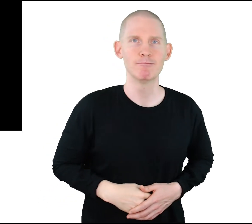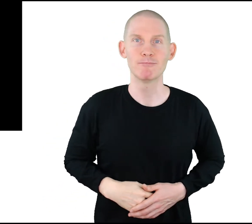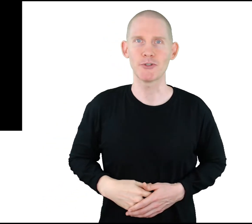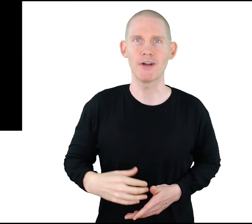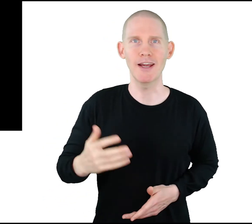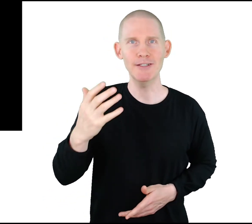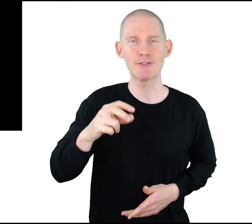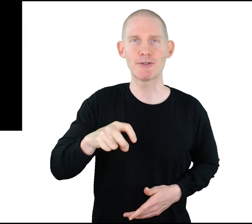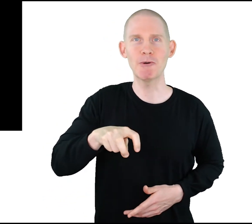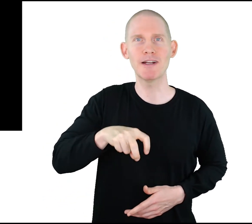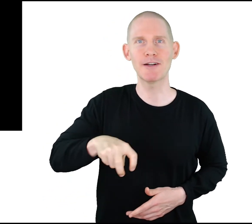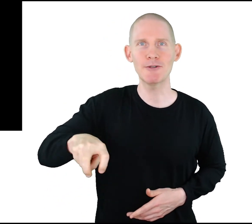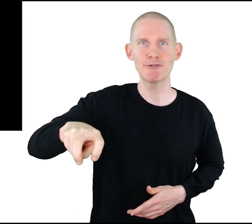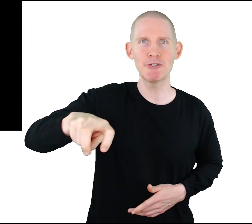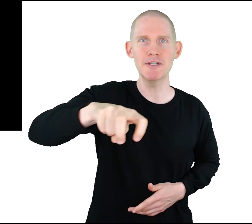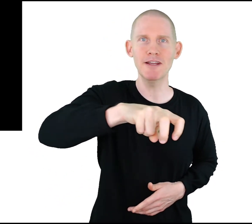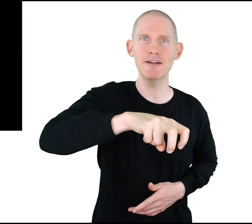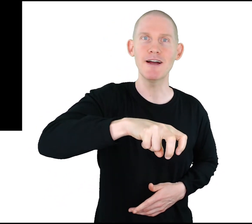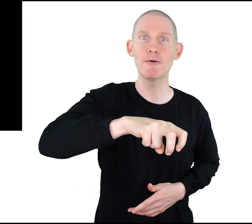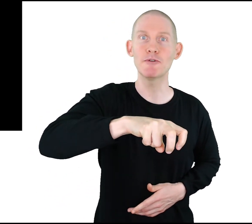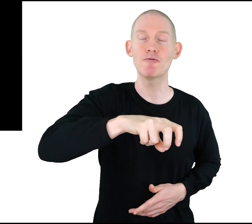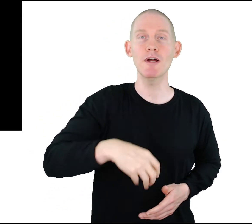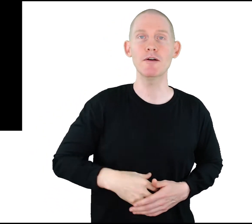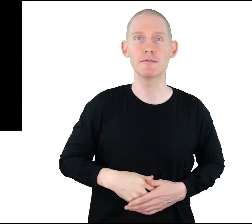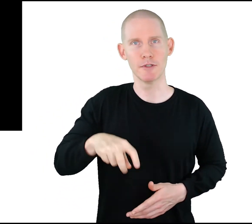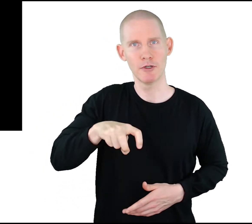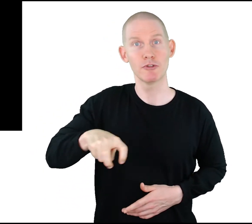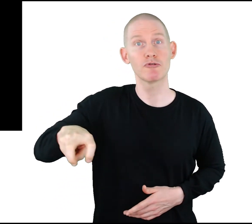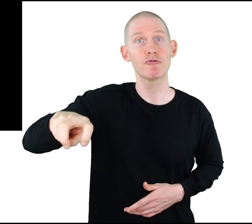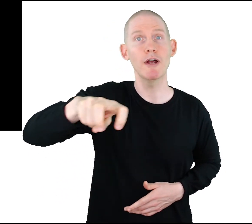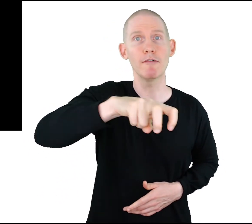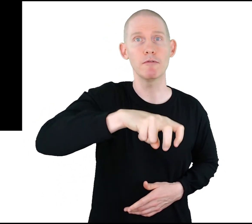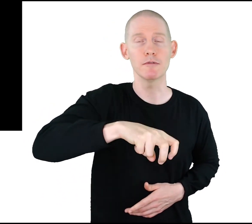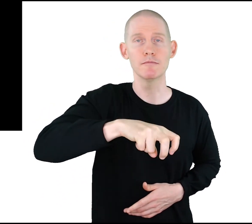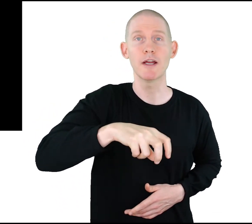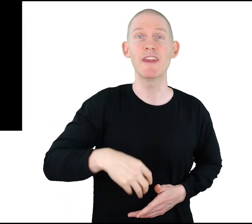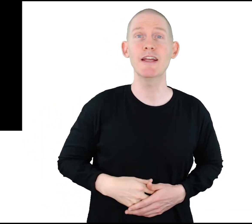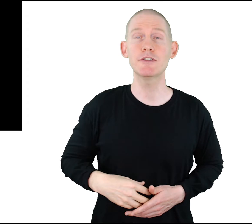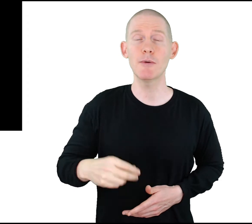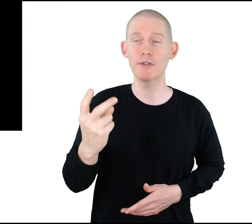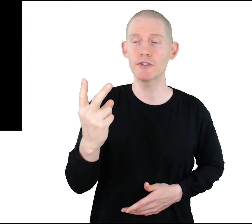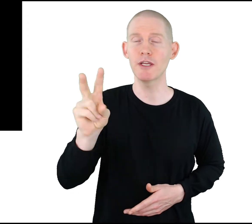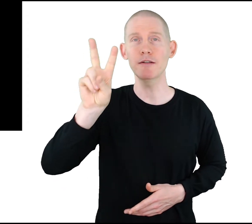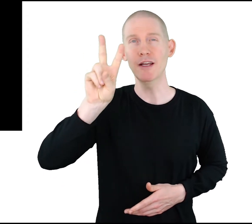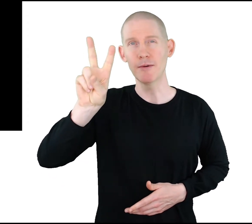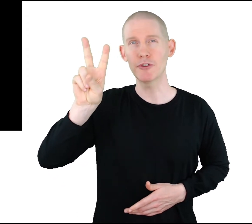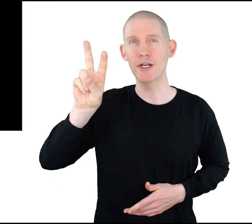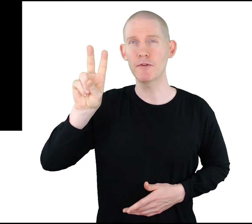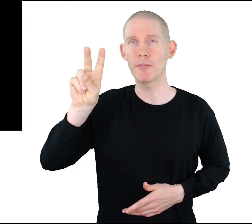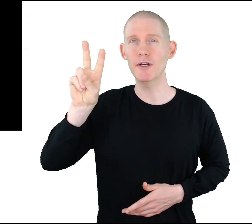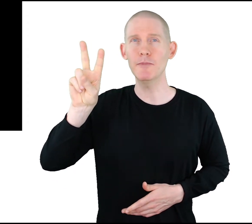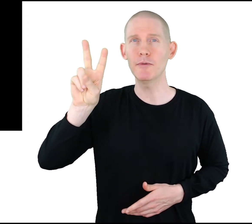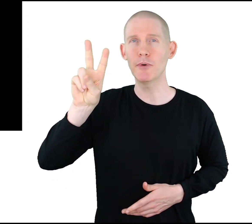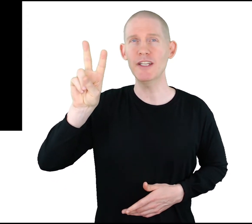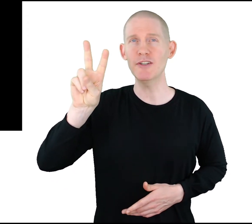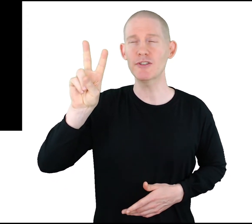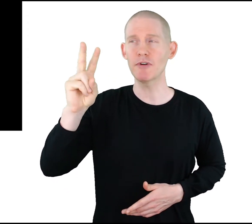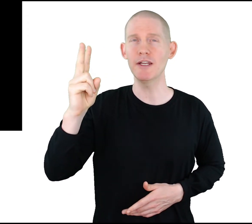So your hand just going on a little journey there out and around. Travel. And the hand shape once again. But you have your bunny ears right